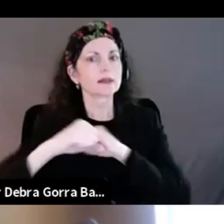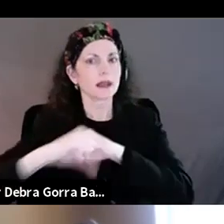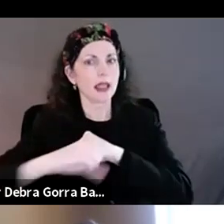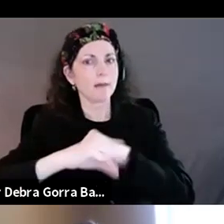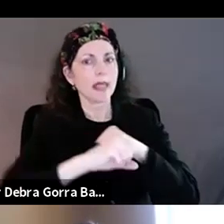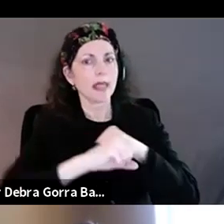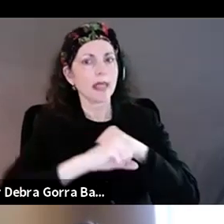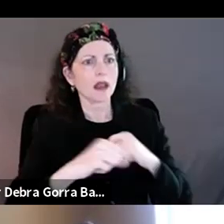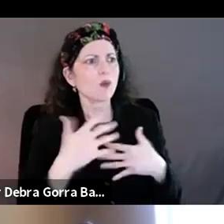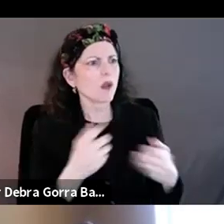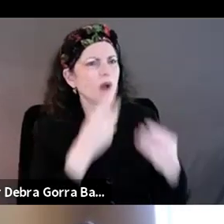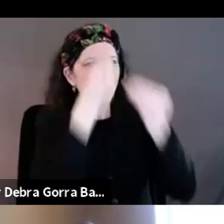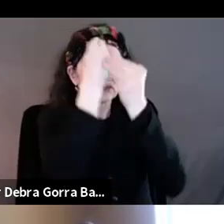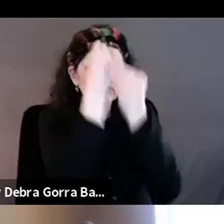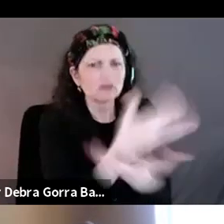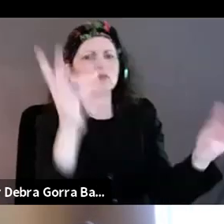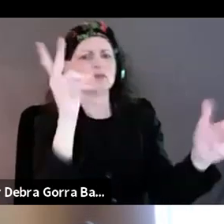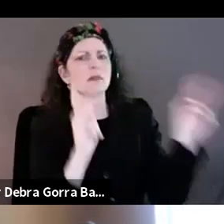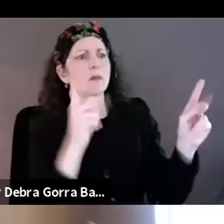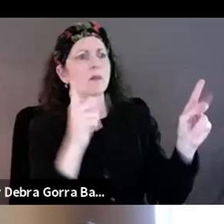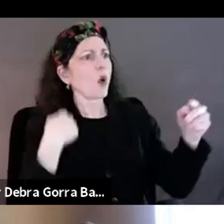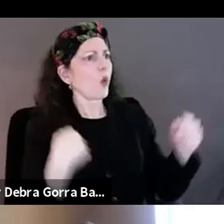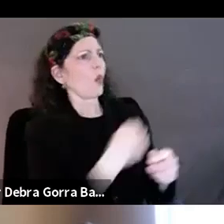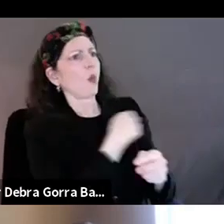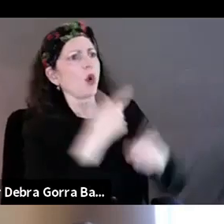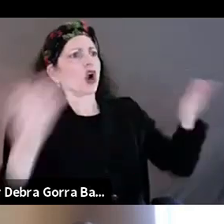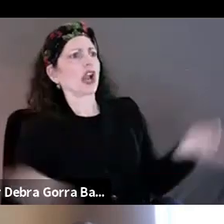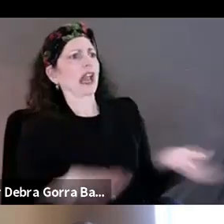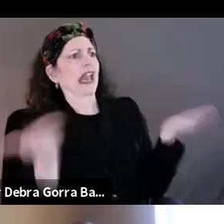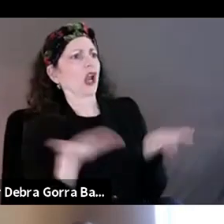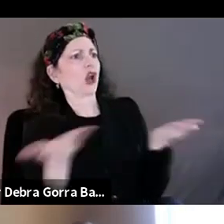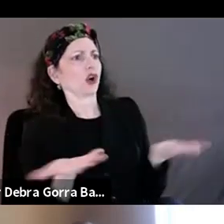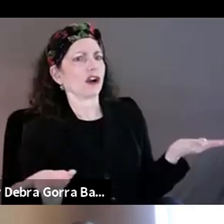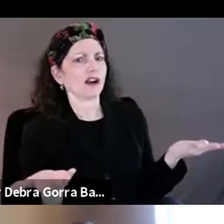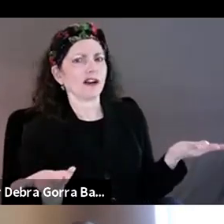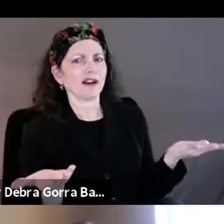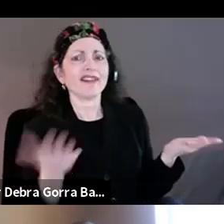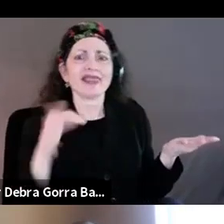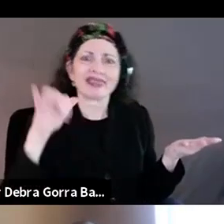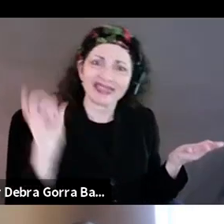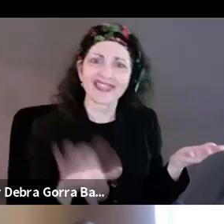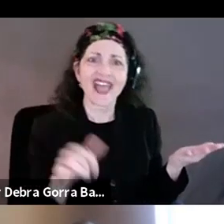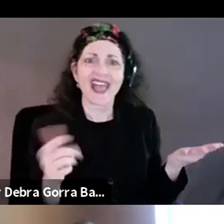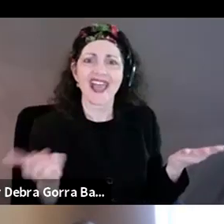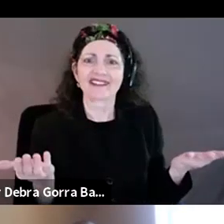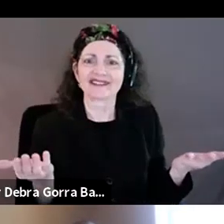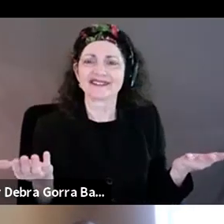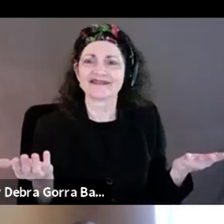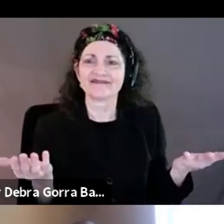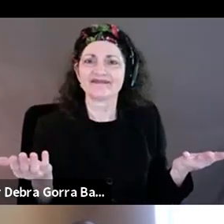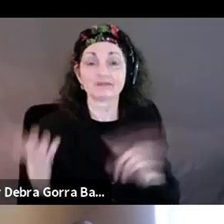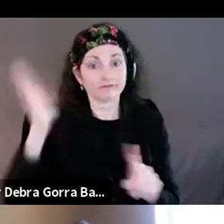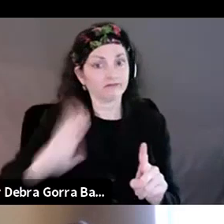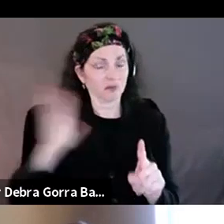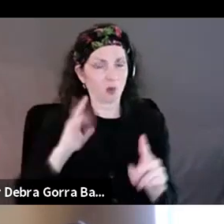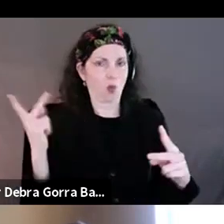people know we're here and that, um, you know, it, it used to be a lot